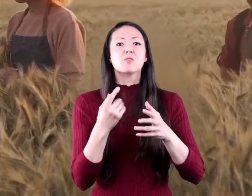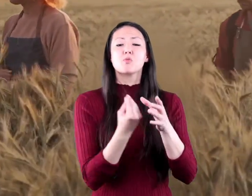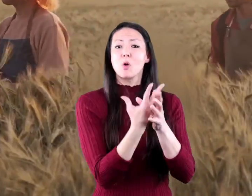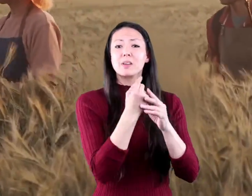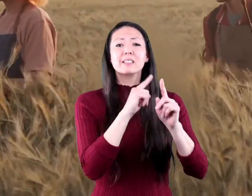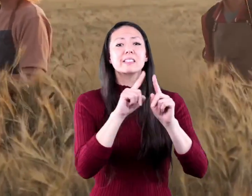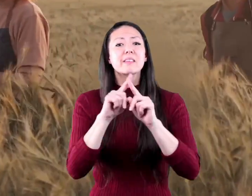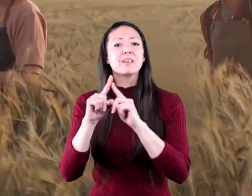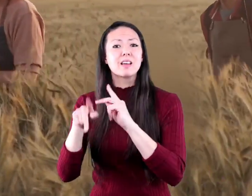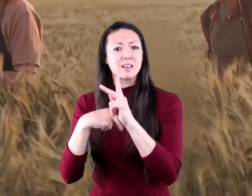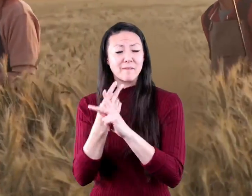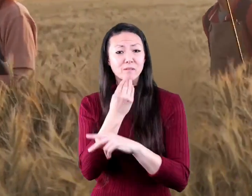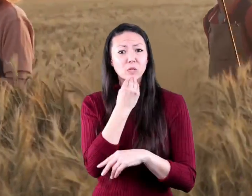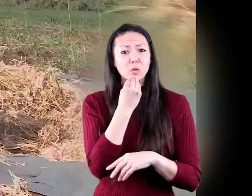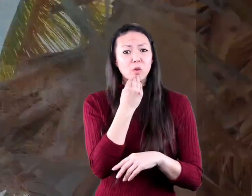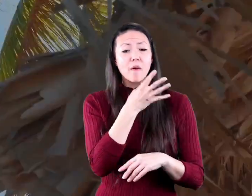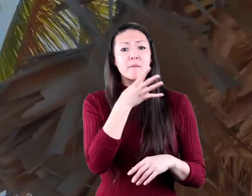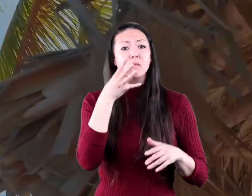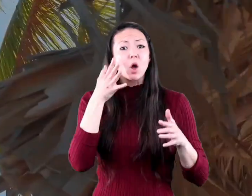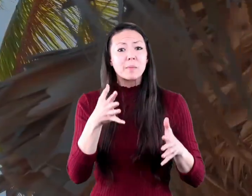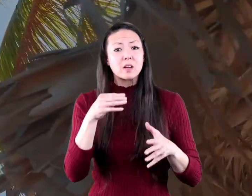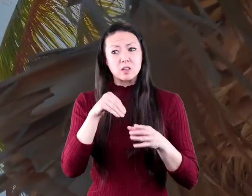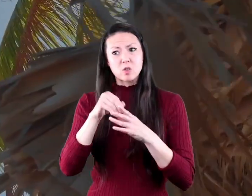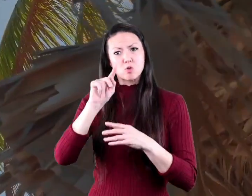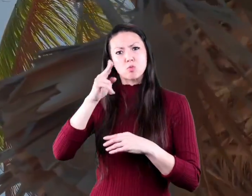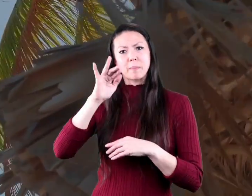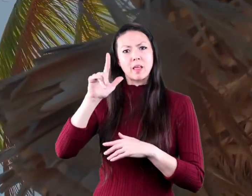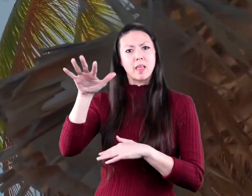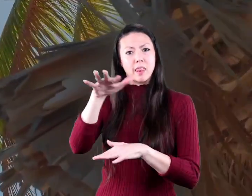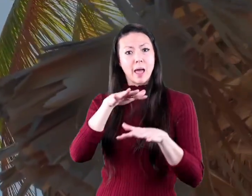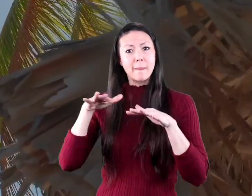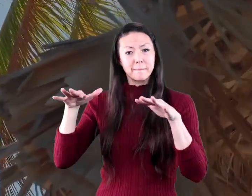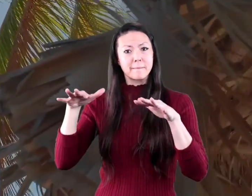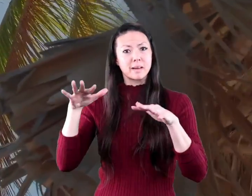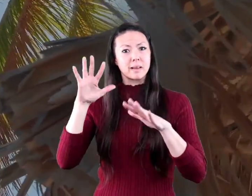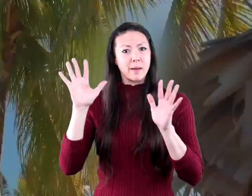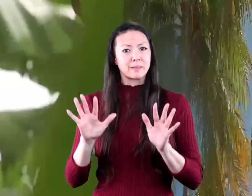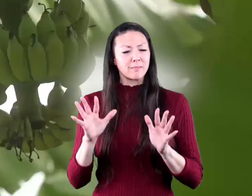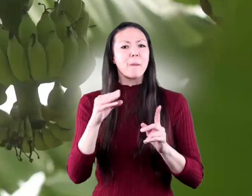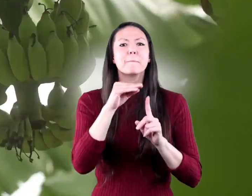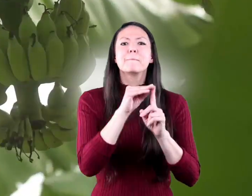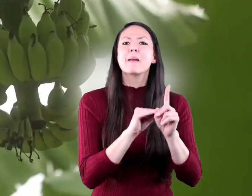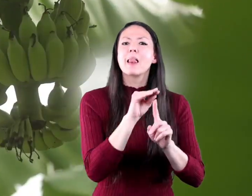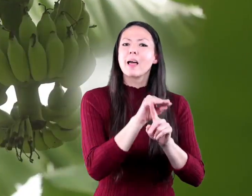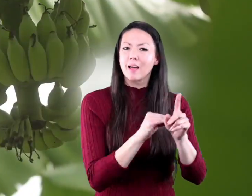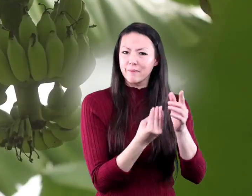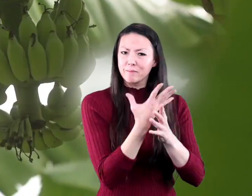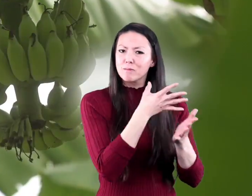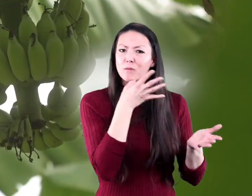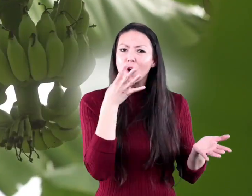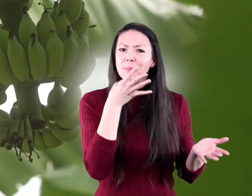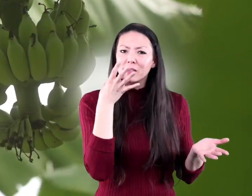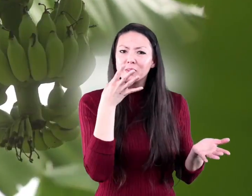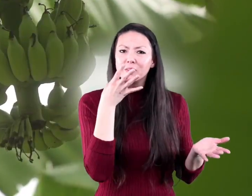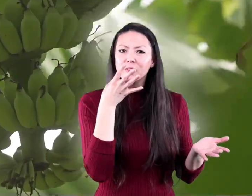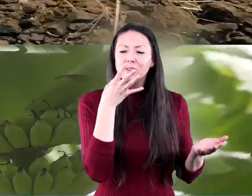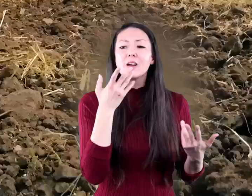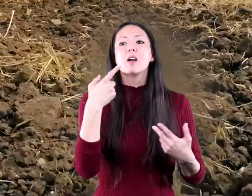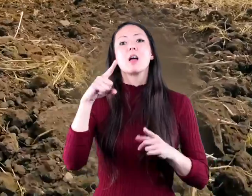types of foods a farmer in a tropical climate like jamaica might live on a banana plantation while a farmer